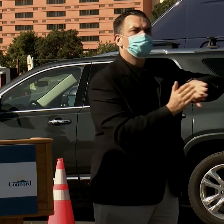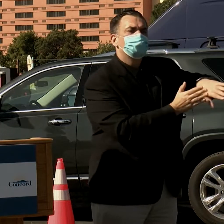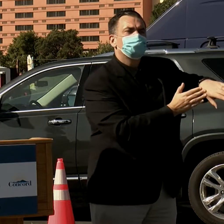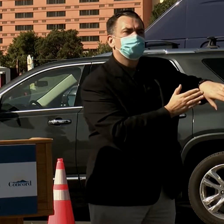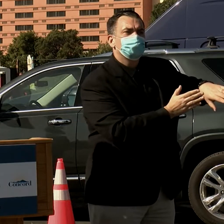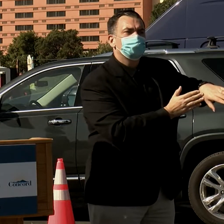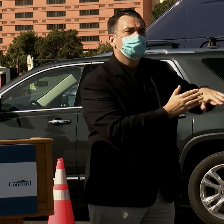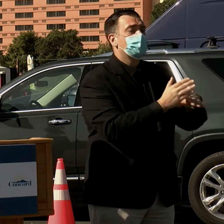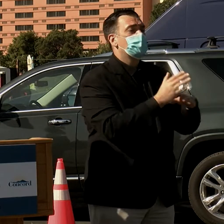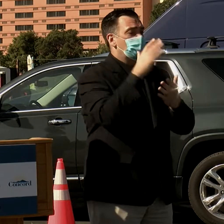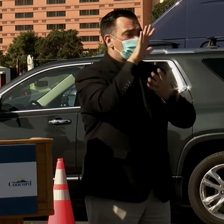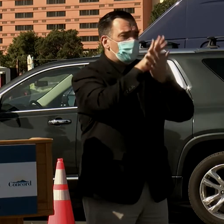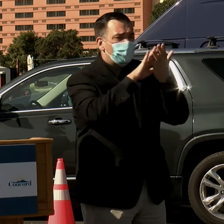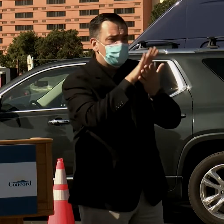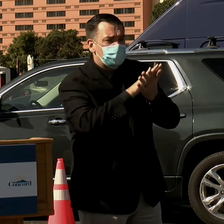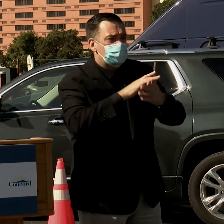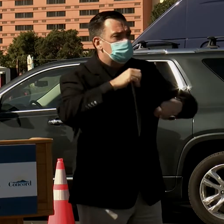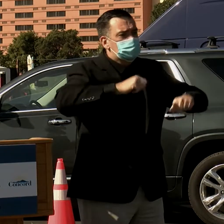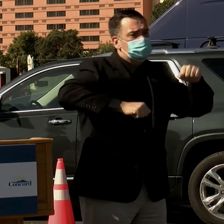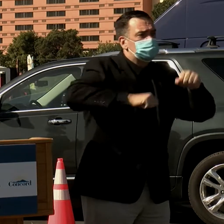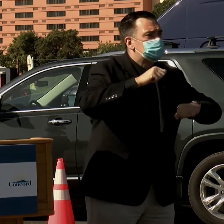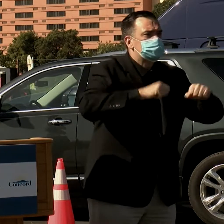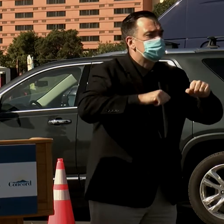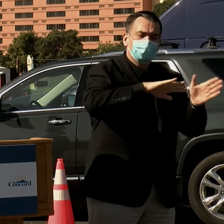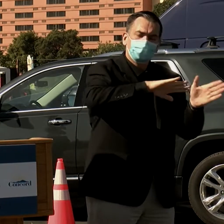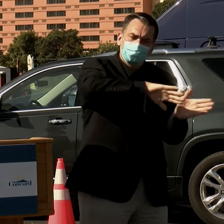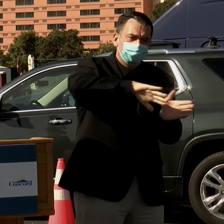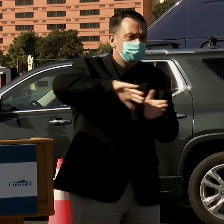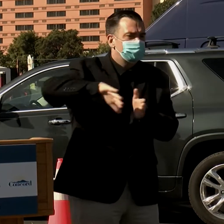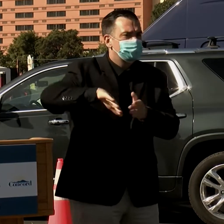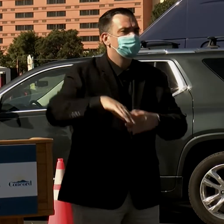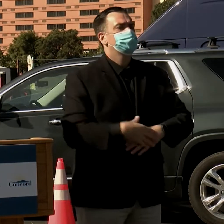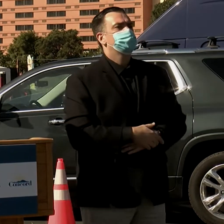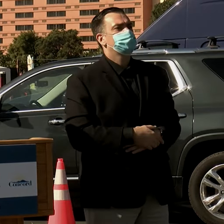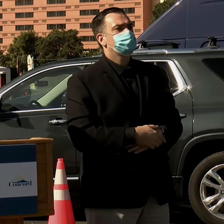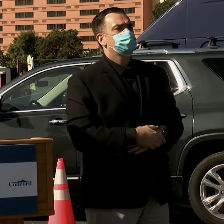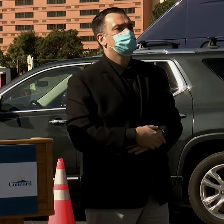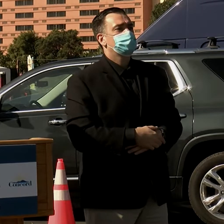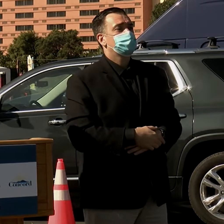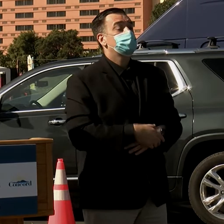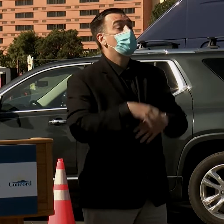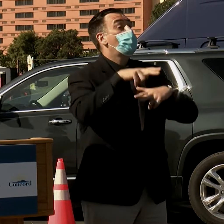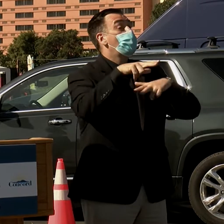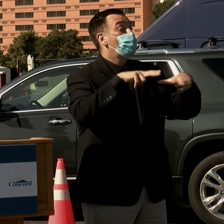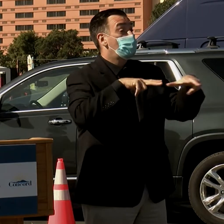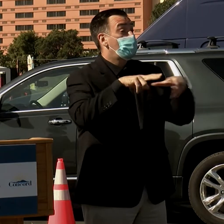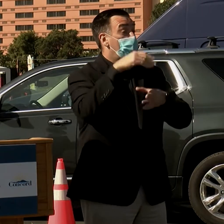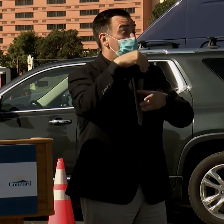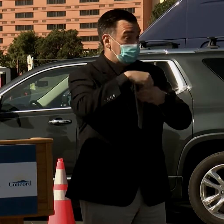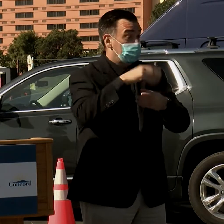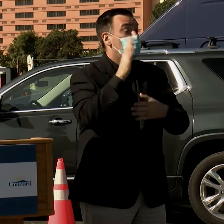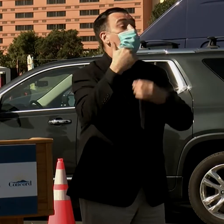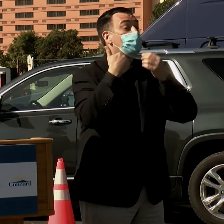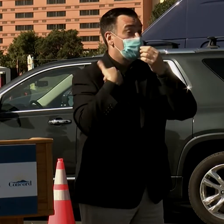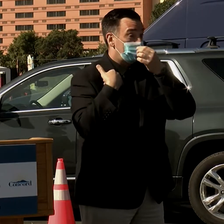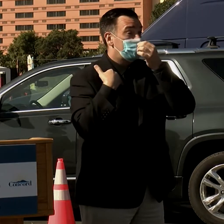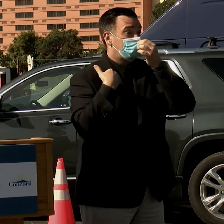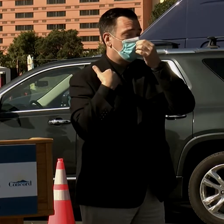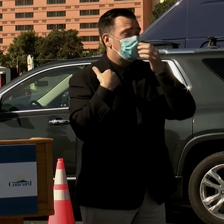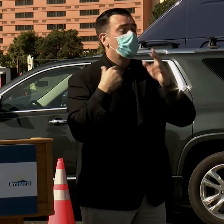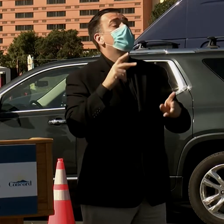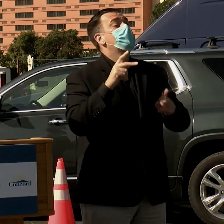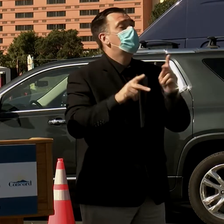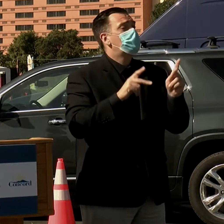uncertainty that comes with the eligibility criteria, piloting walk-in clinics so people can